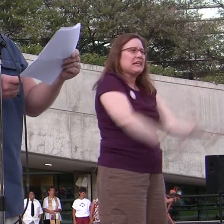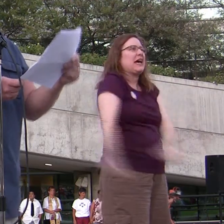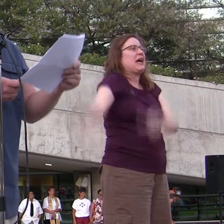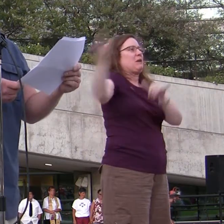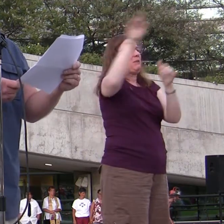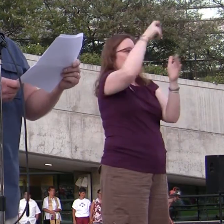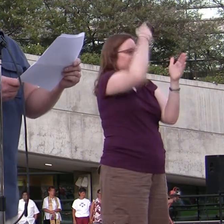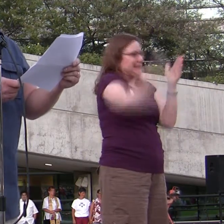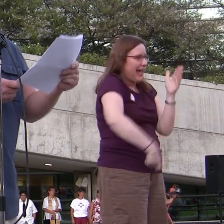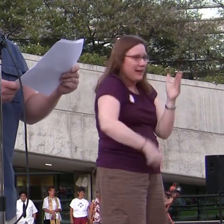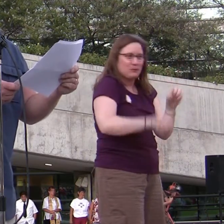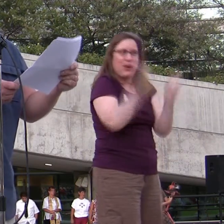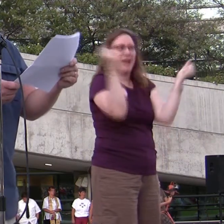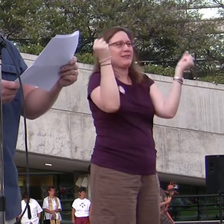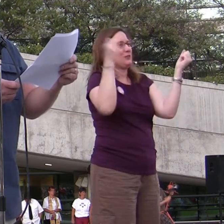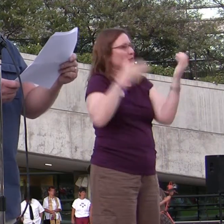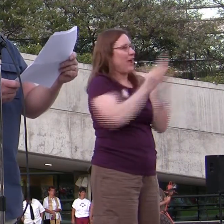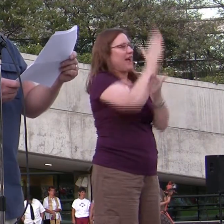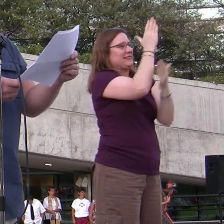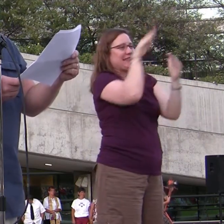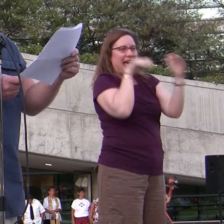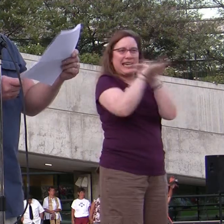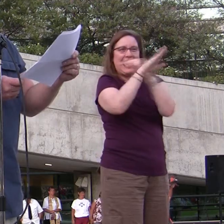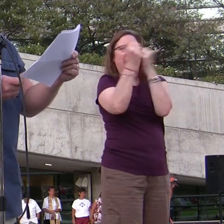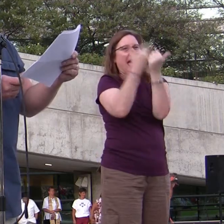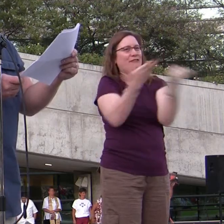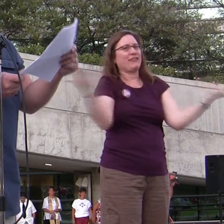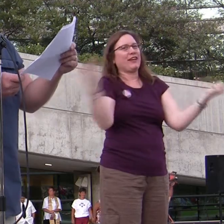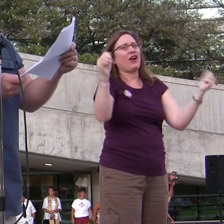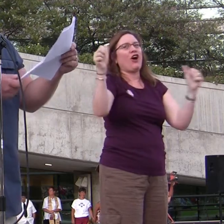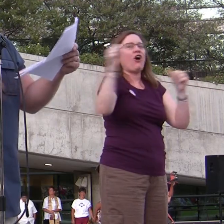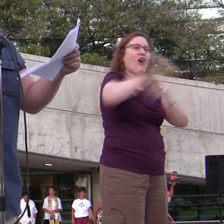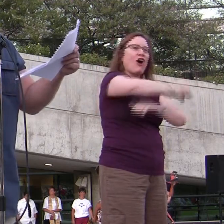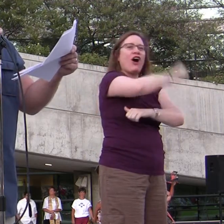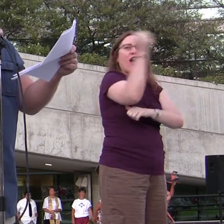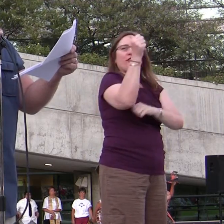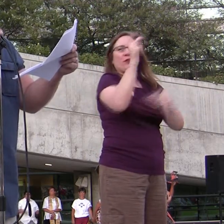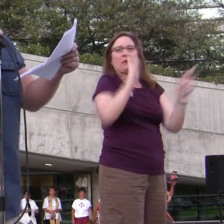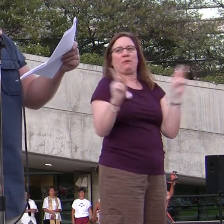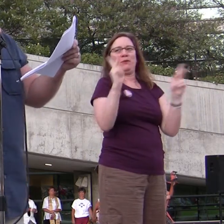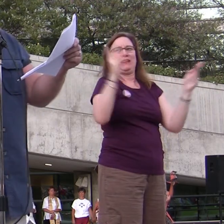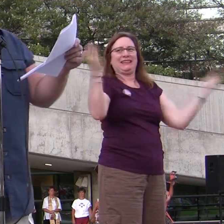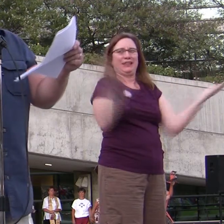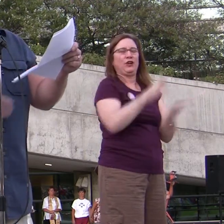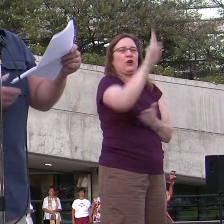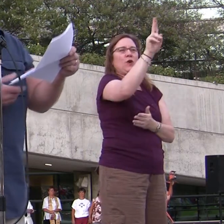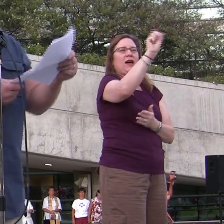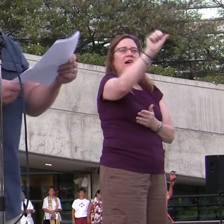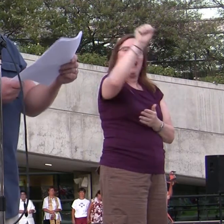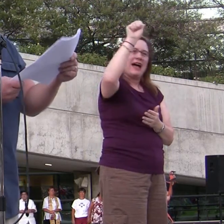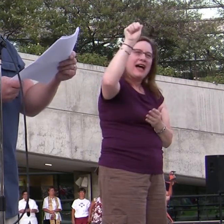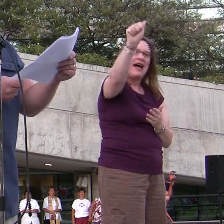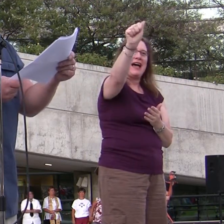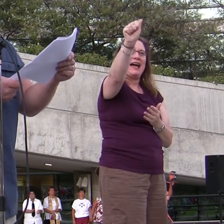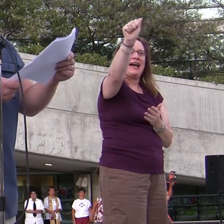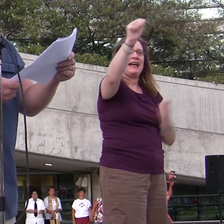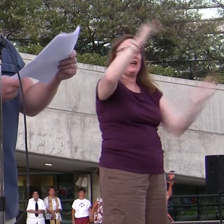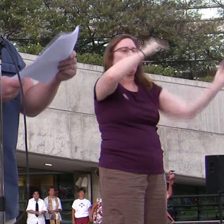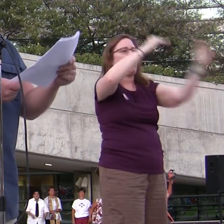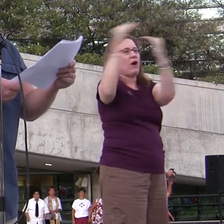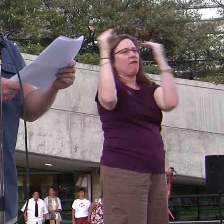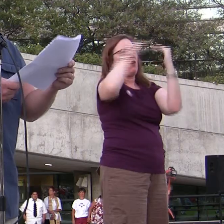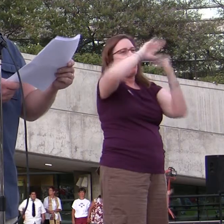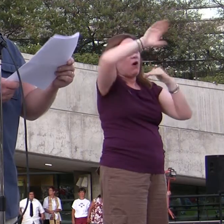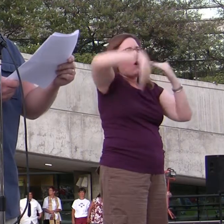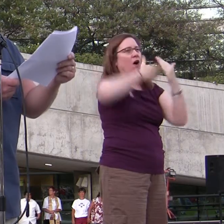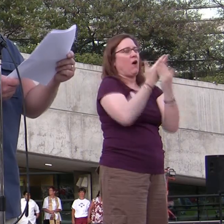breaks, and access that everyone else has. This is the United States of America, and equality for all is